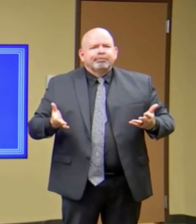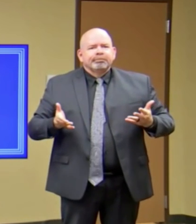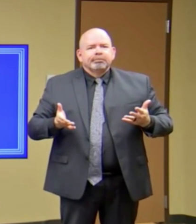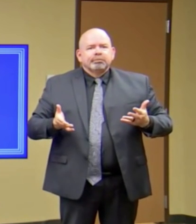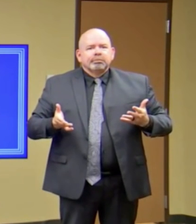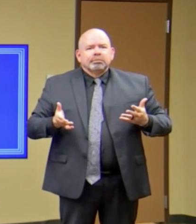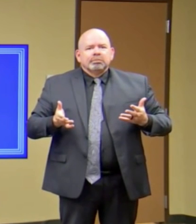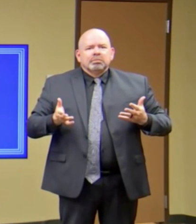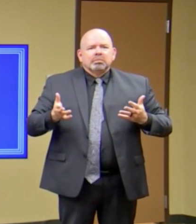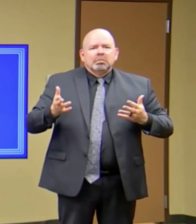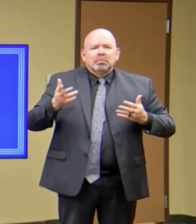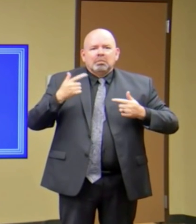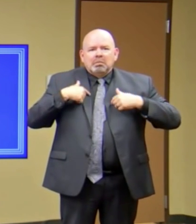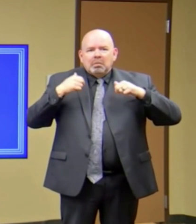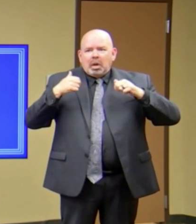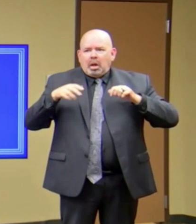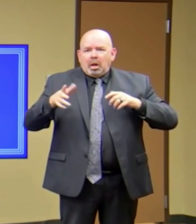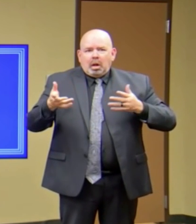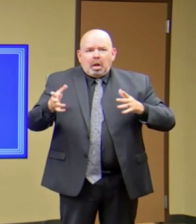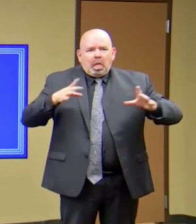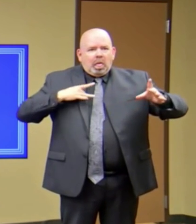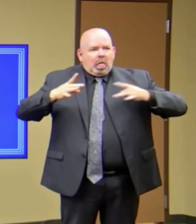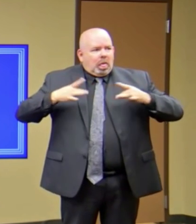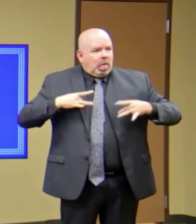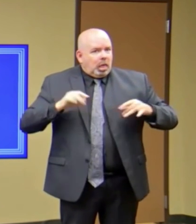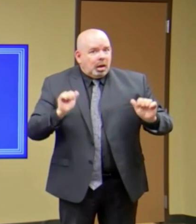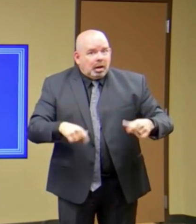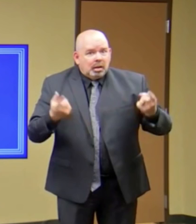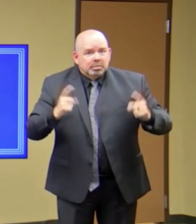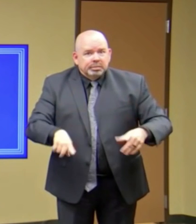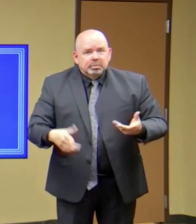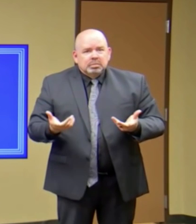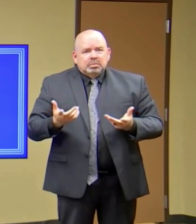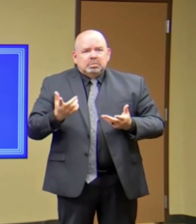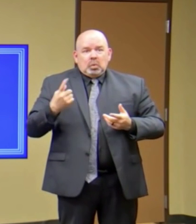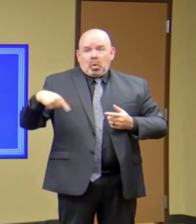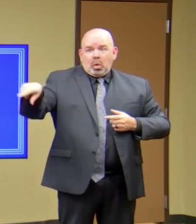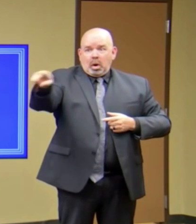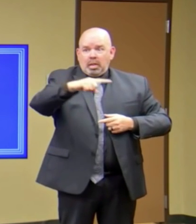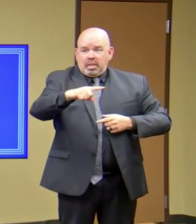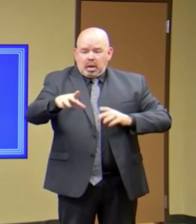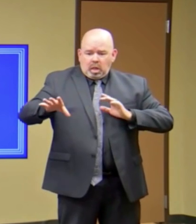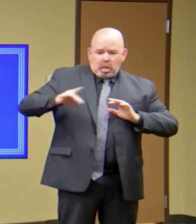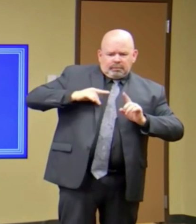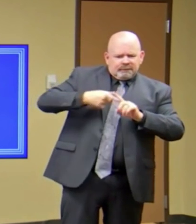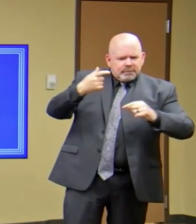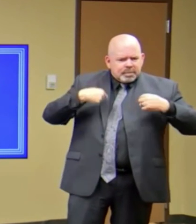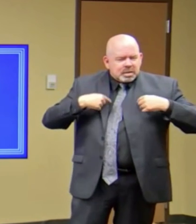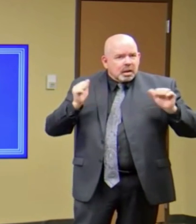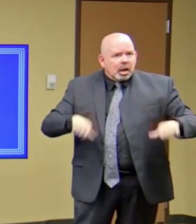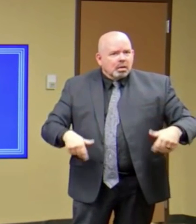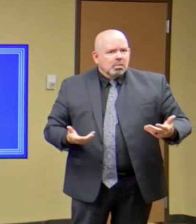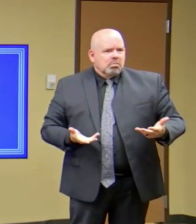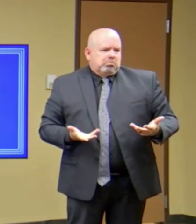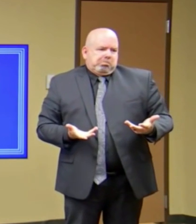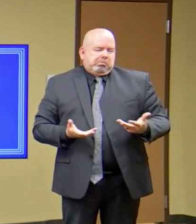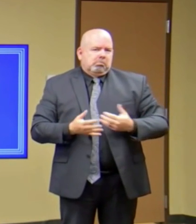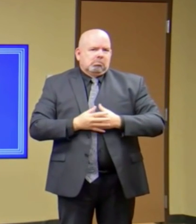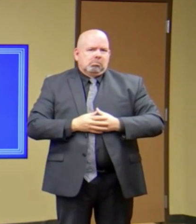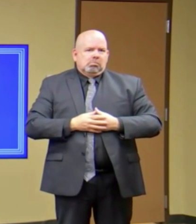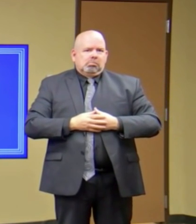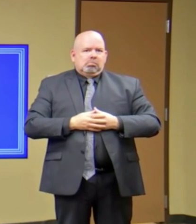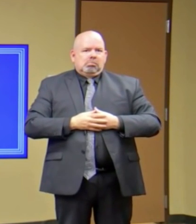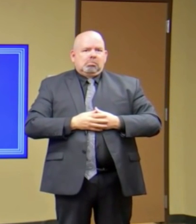the best decision for me and my family, right? And so just because the law allows